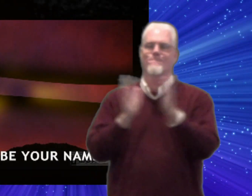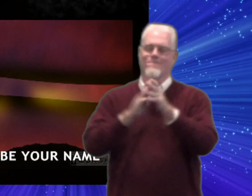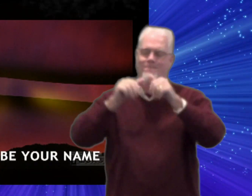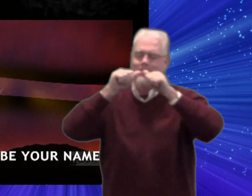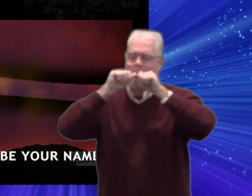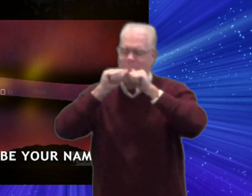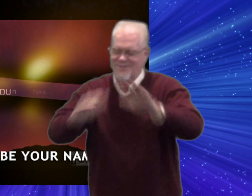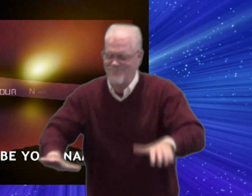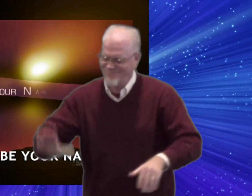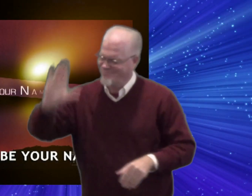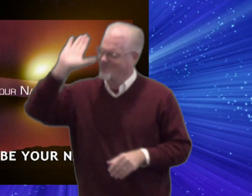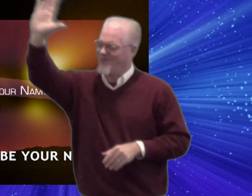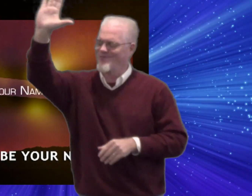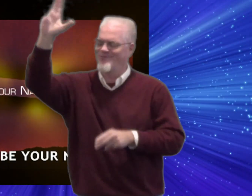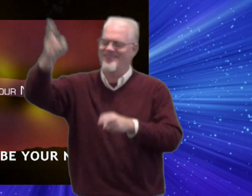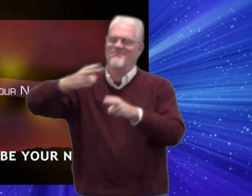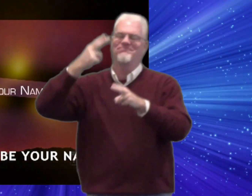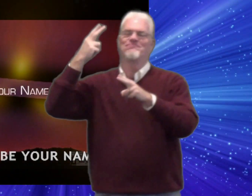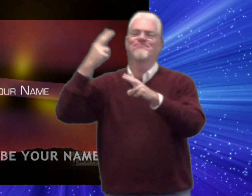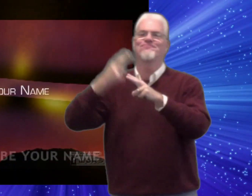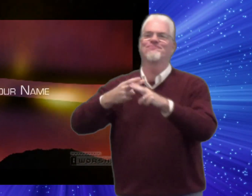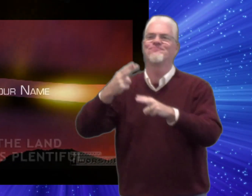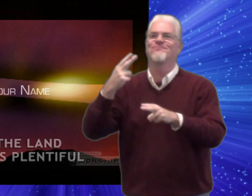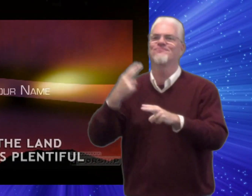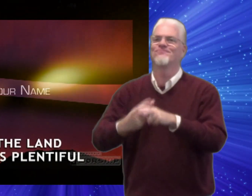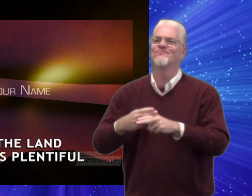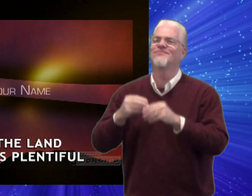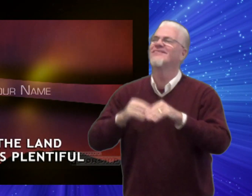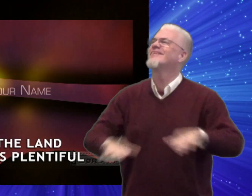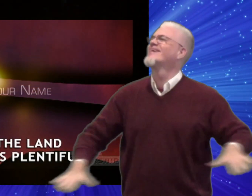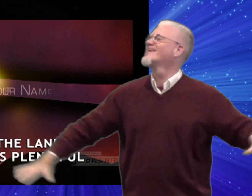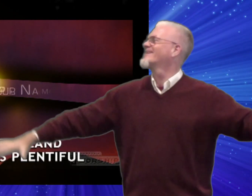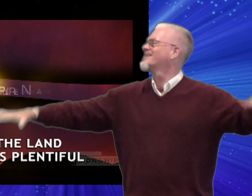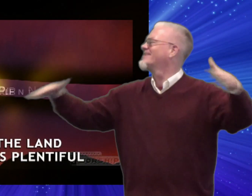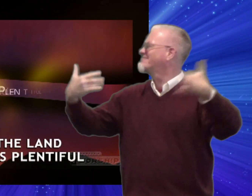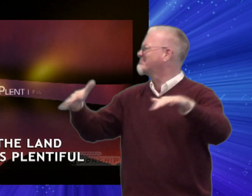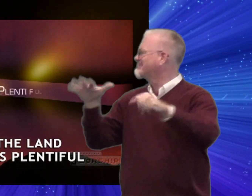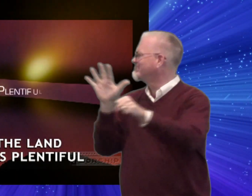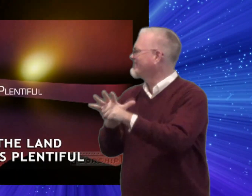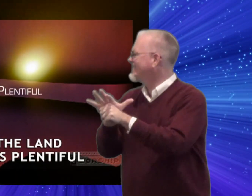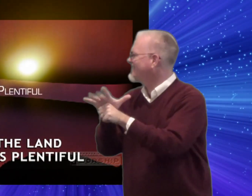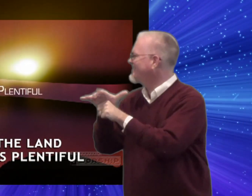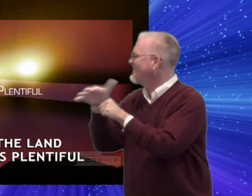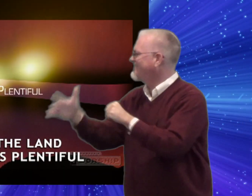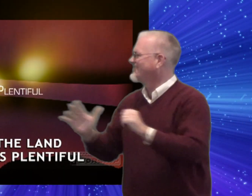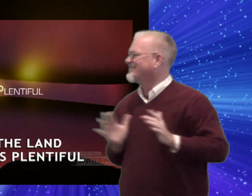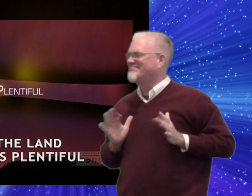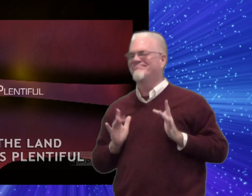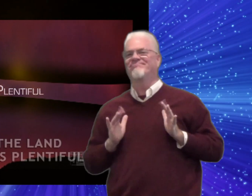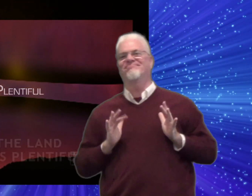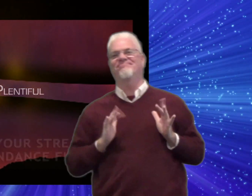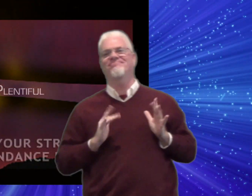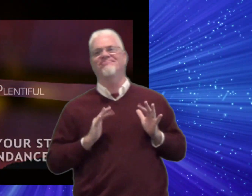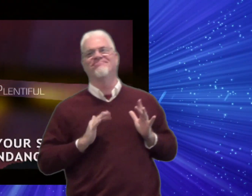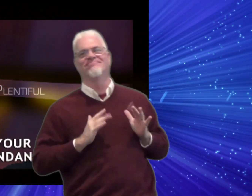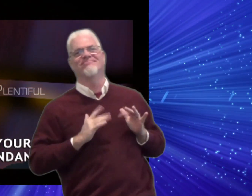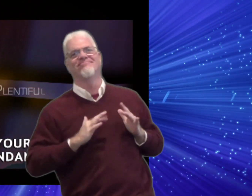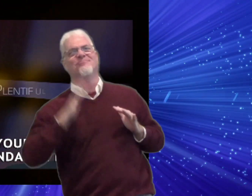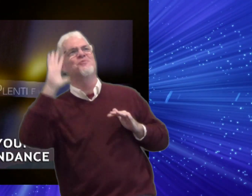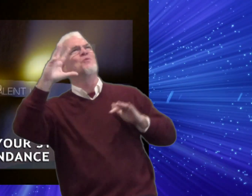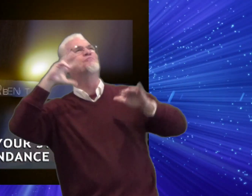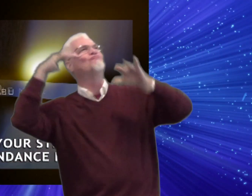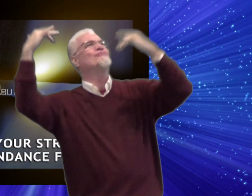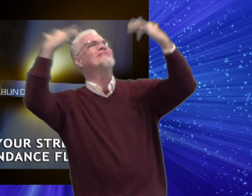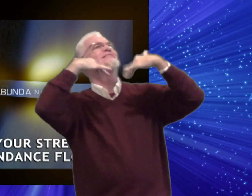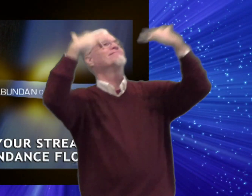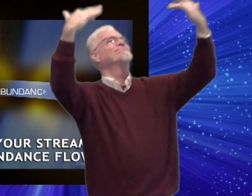Blessed be your name In the land that is planted full Where your